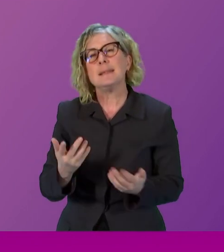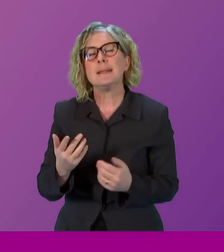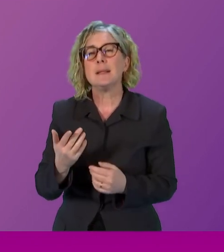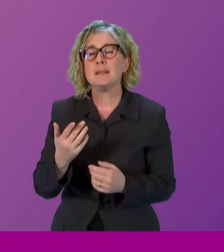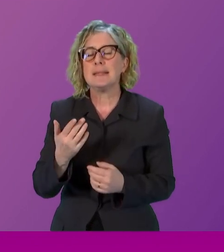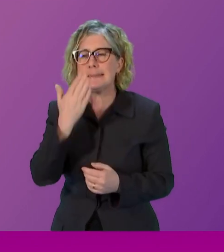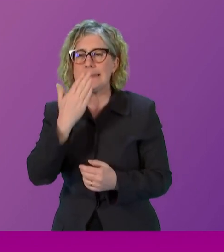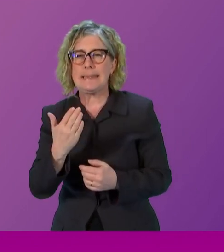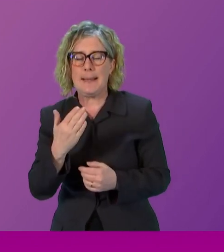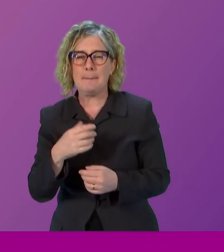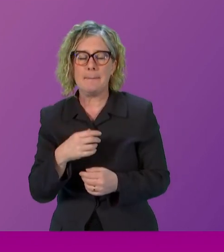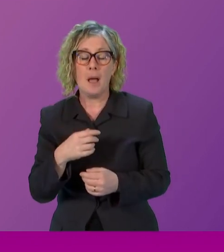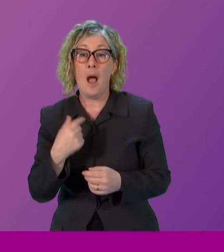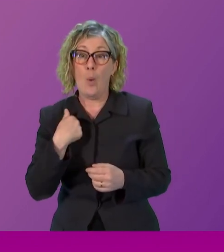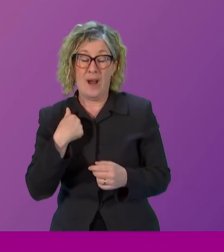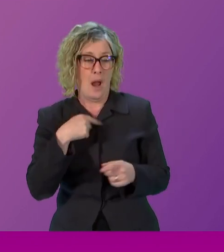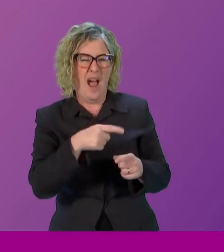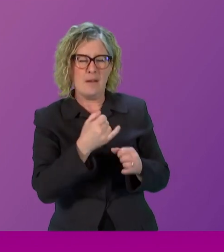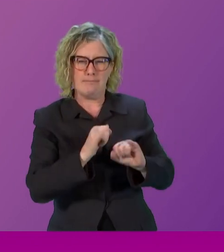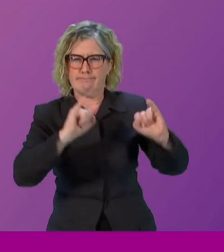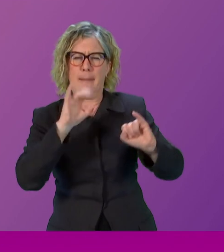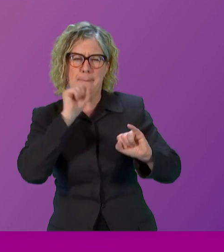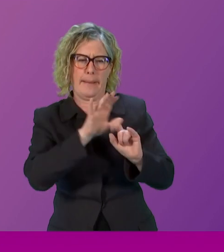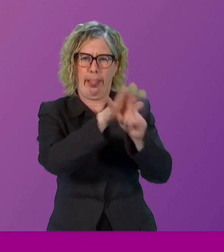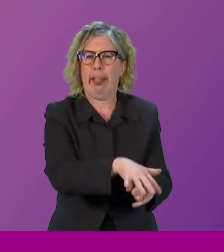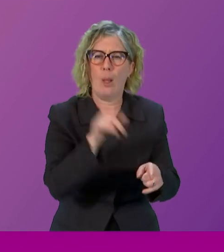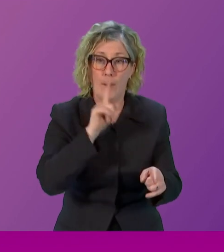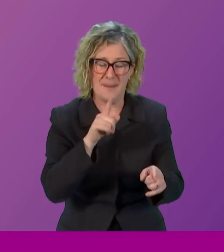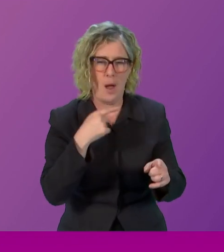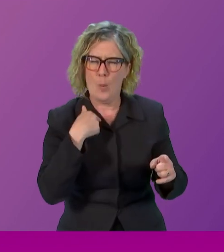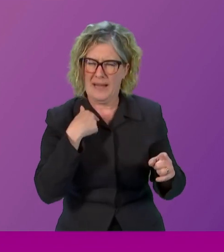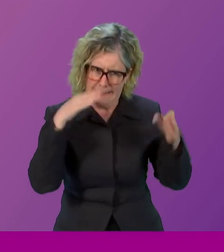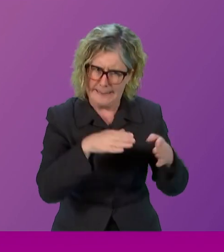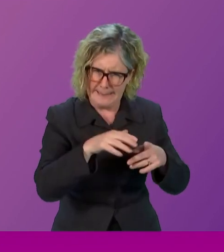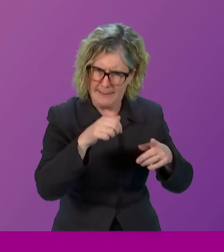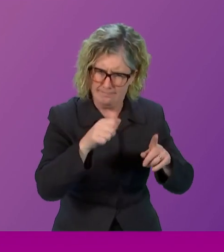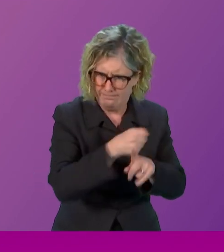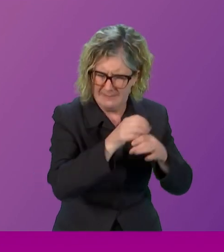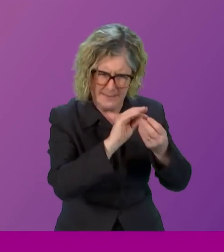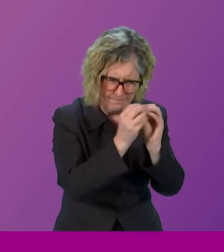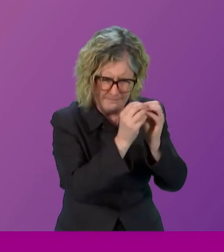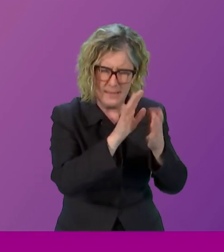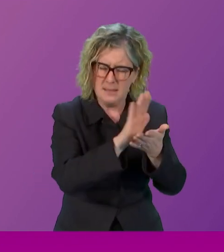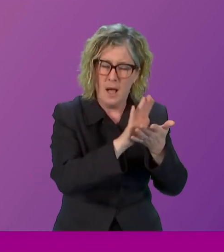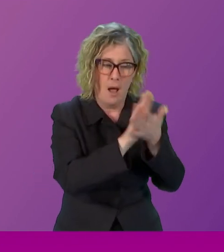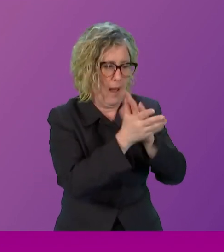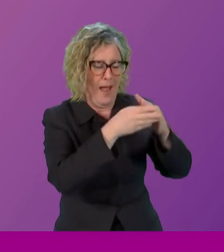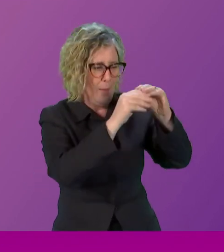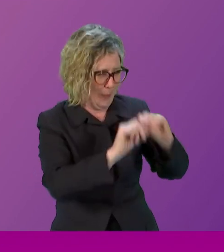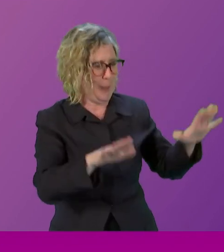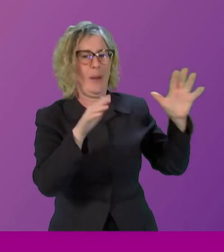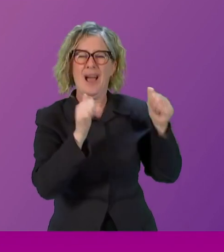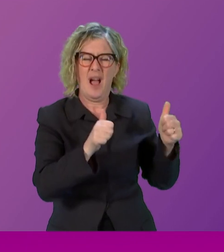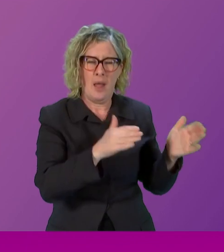and we think we've got it sorted, another one arises. So every generation almost faces